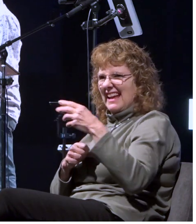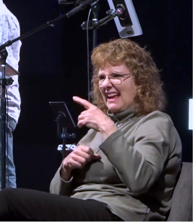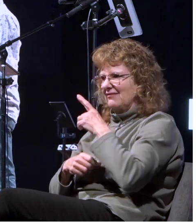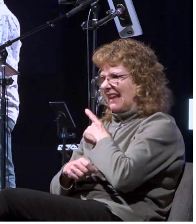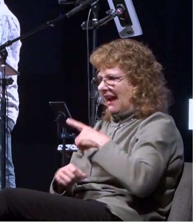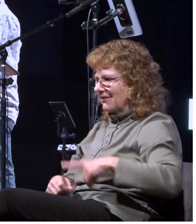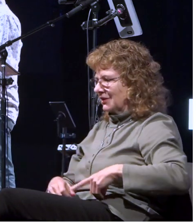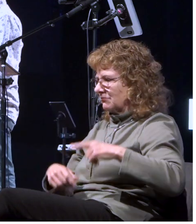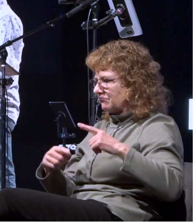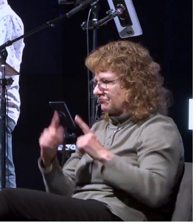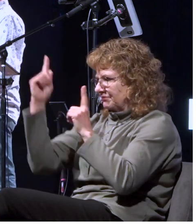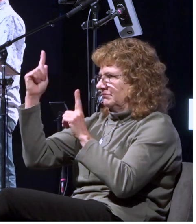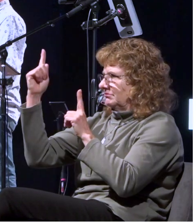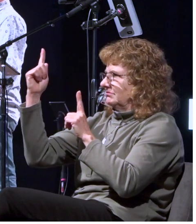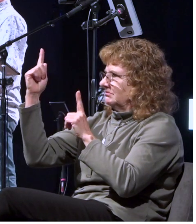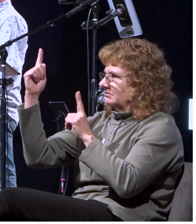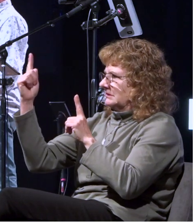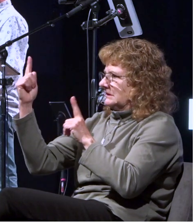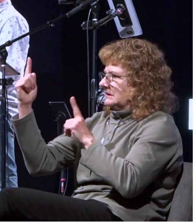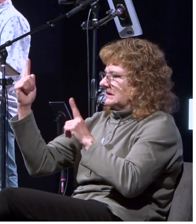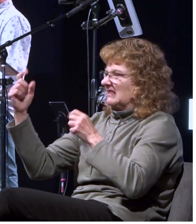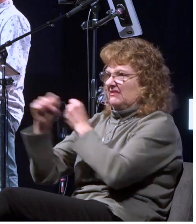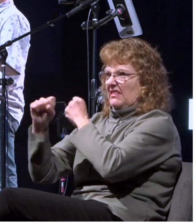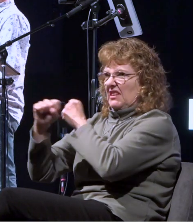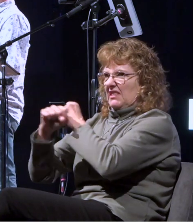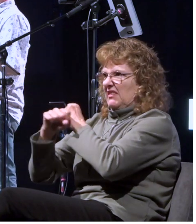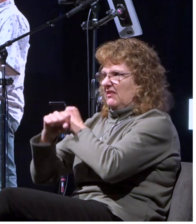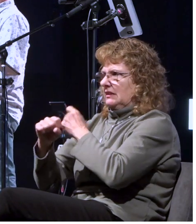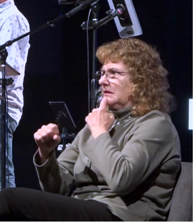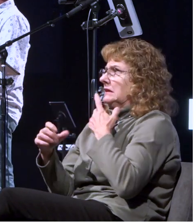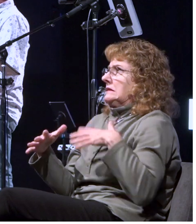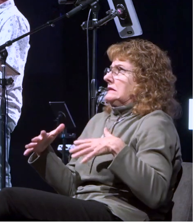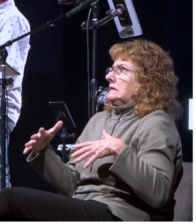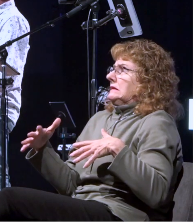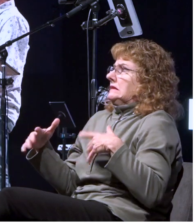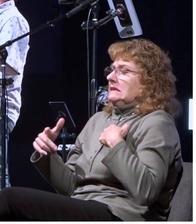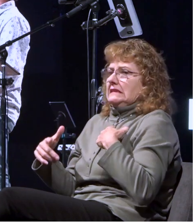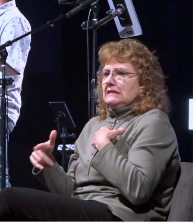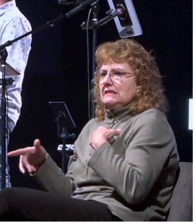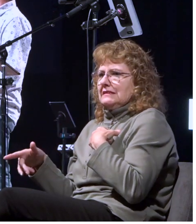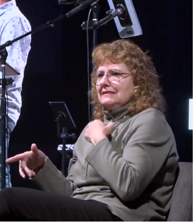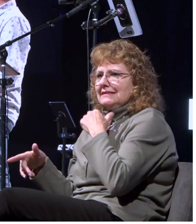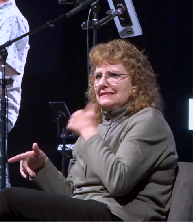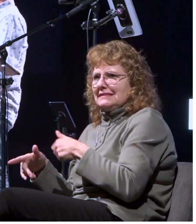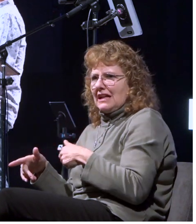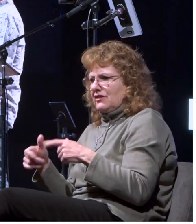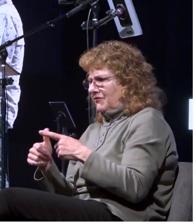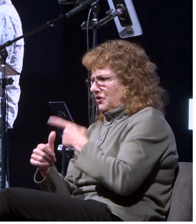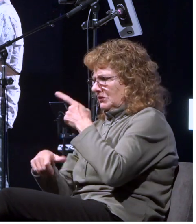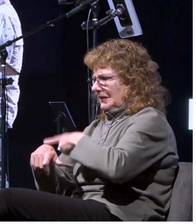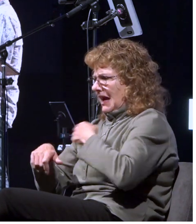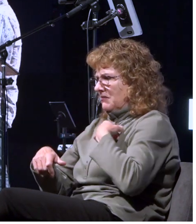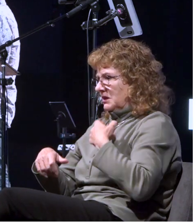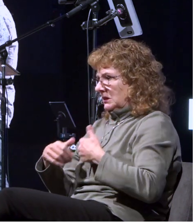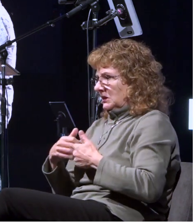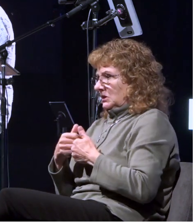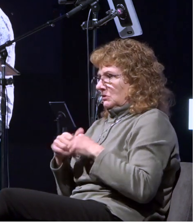and then you read on and you realize well no it's not because he had another trial when you know samuel had shown up and